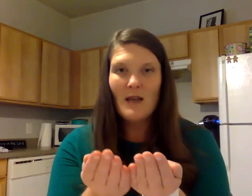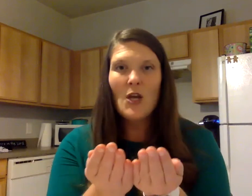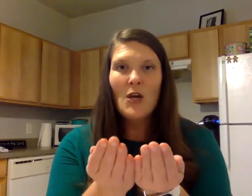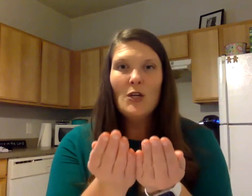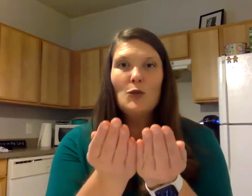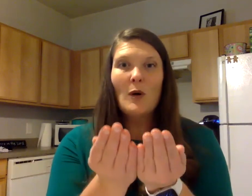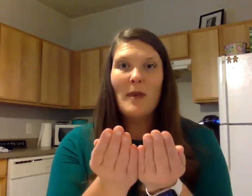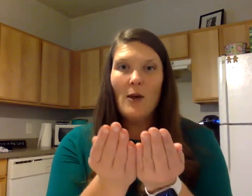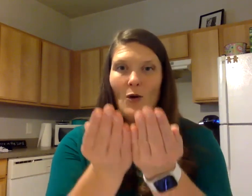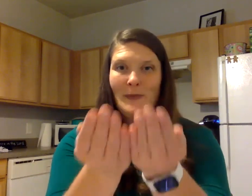Doorbell.